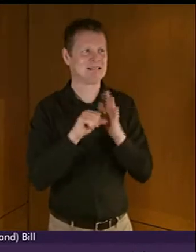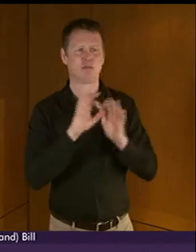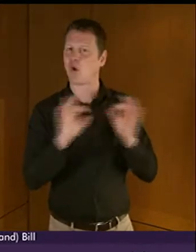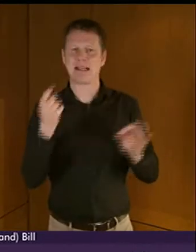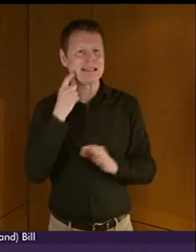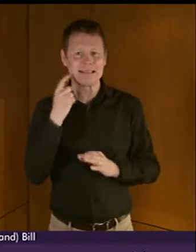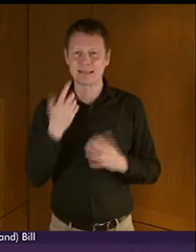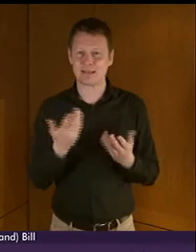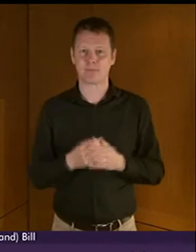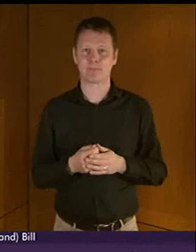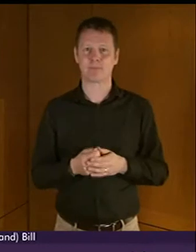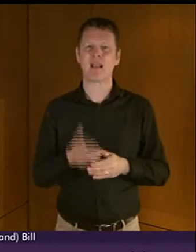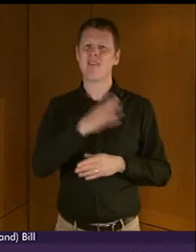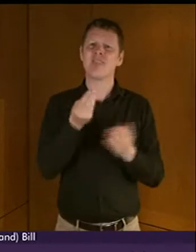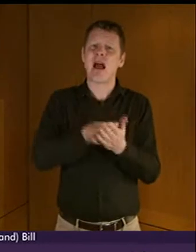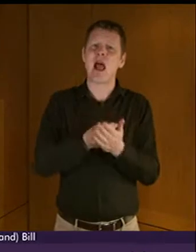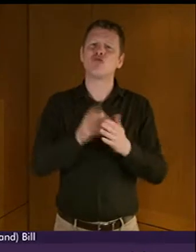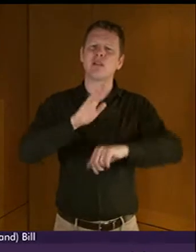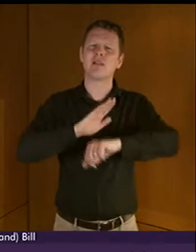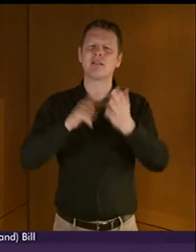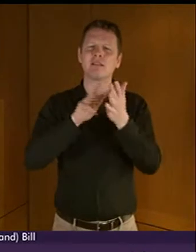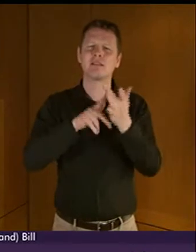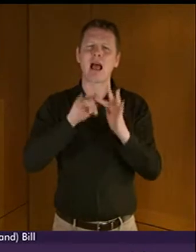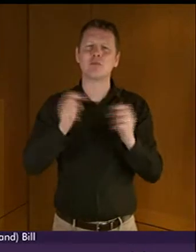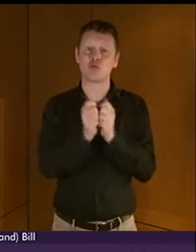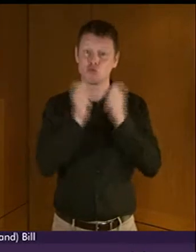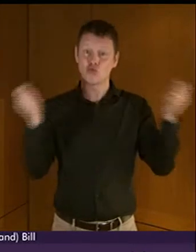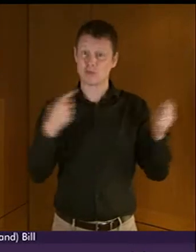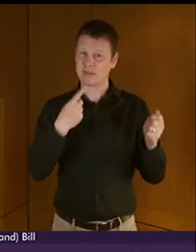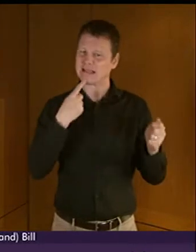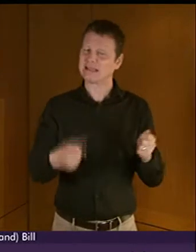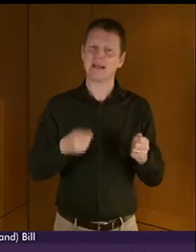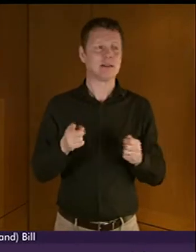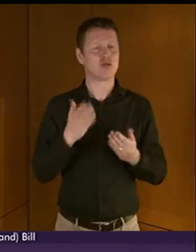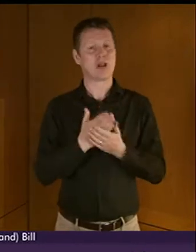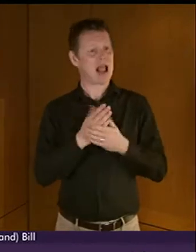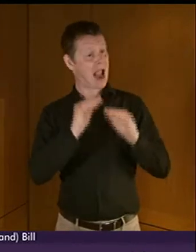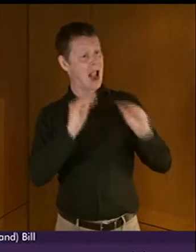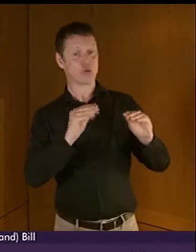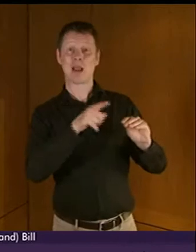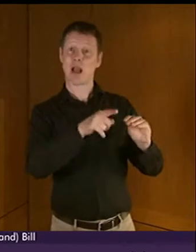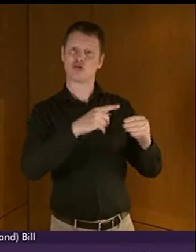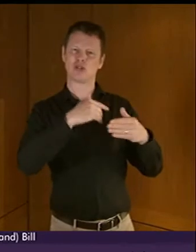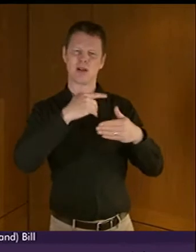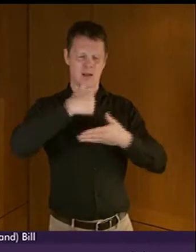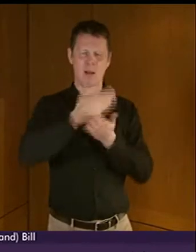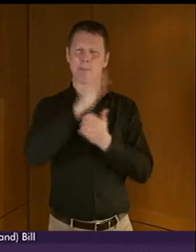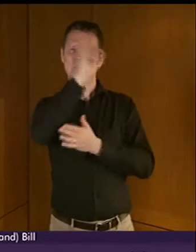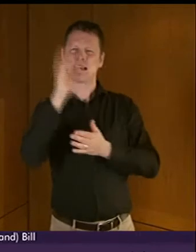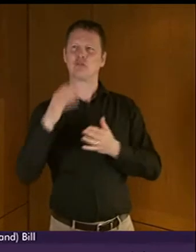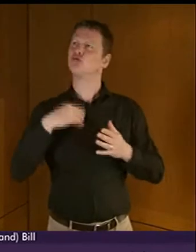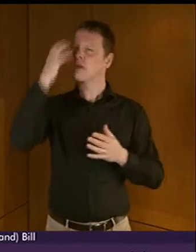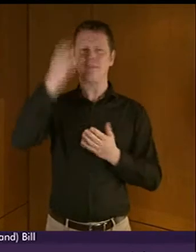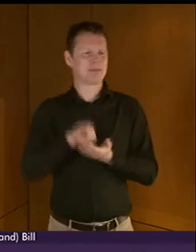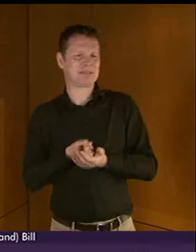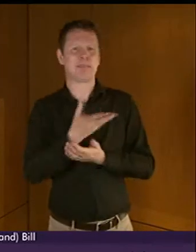The Financial Times reported recently that there's been a cut in real terms in spending on education. And it's interesting to note that this